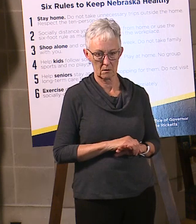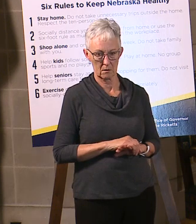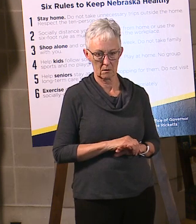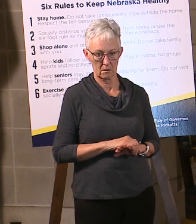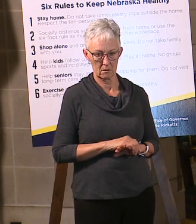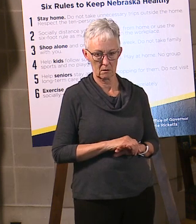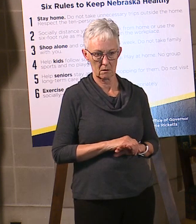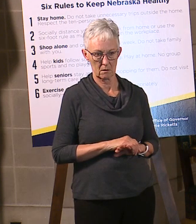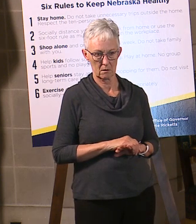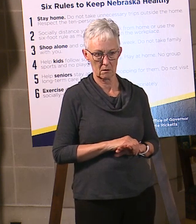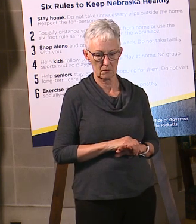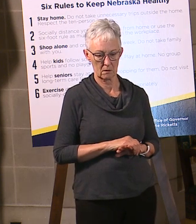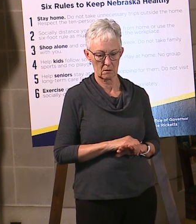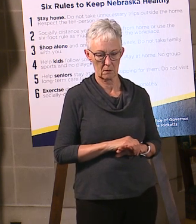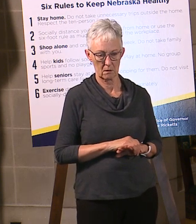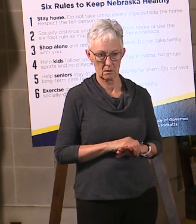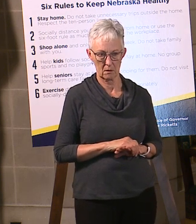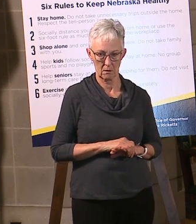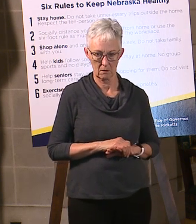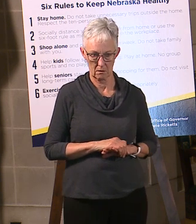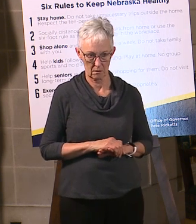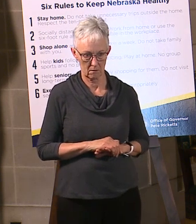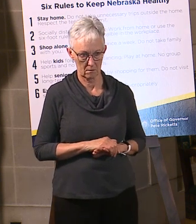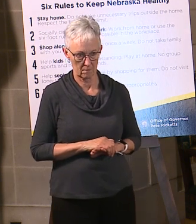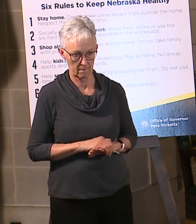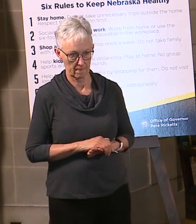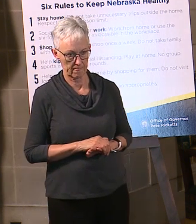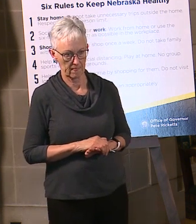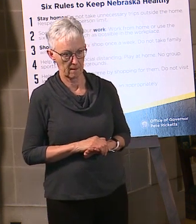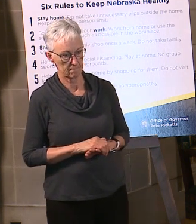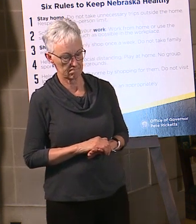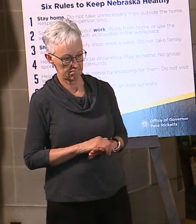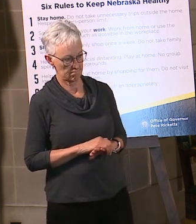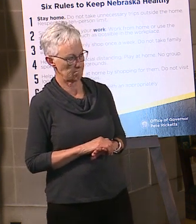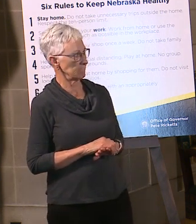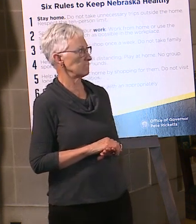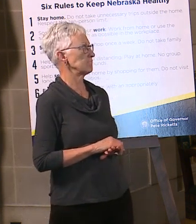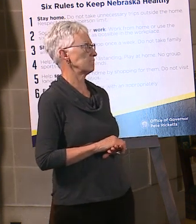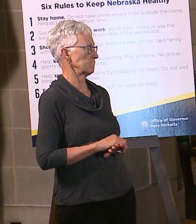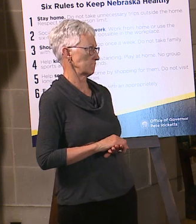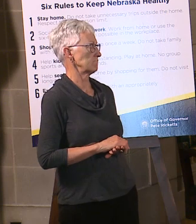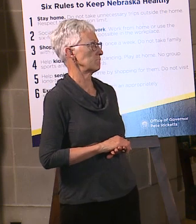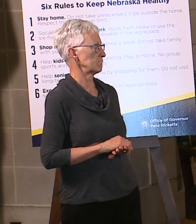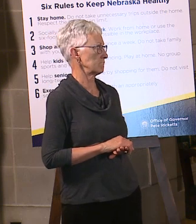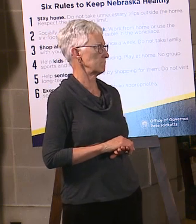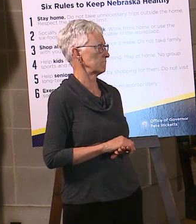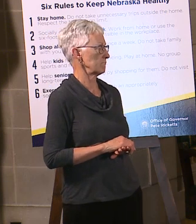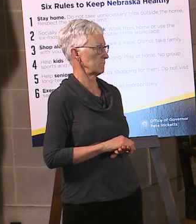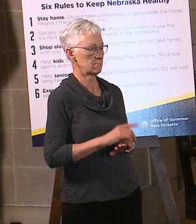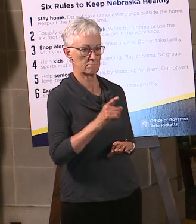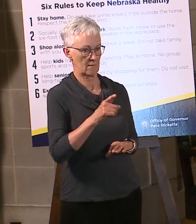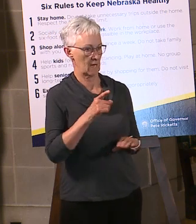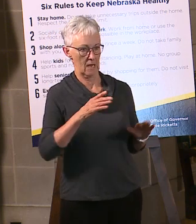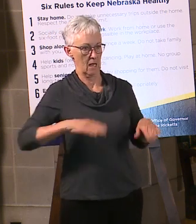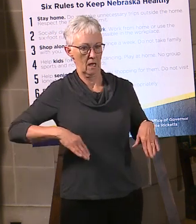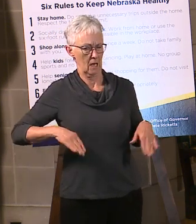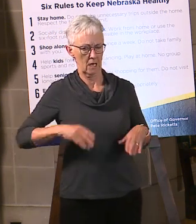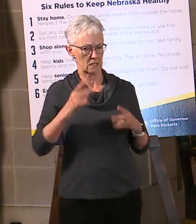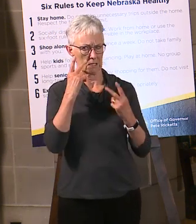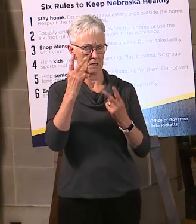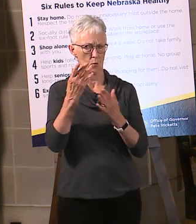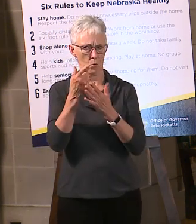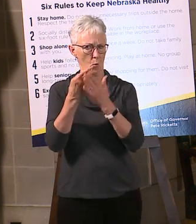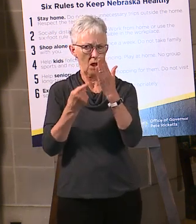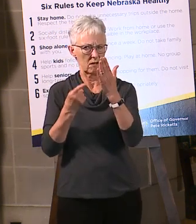head exports bring to Nebraska, would you ask the President to be cautious about that? So, again, I haven't seen what the President has talked about,